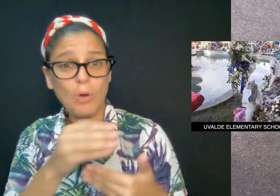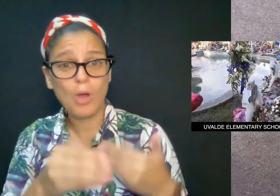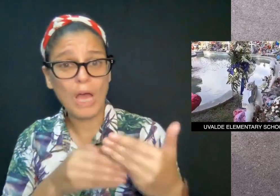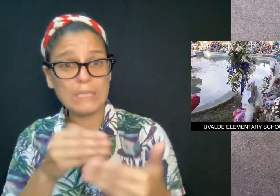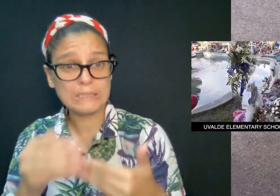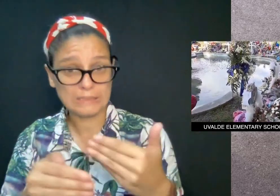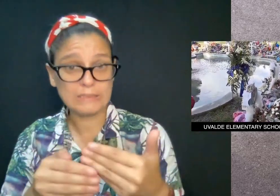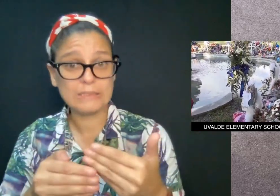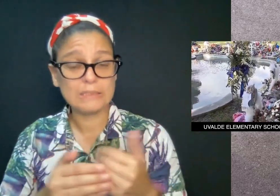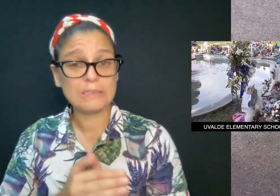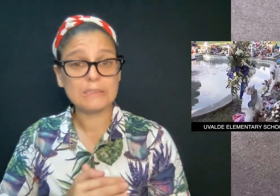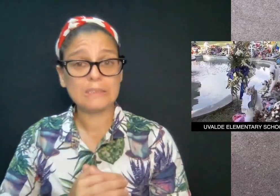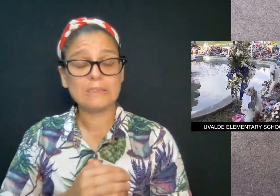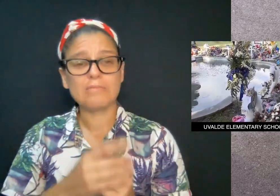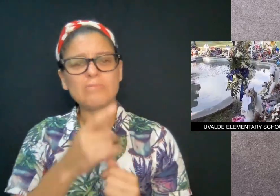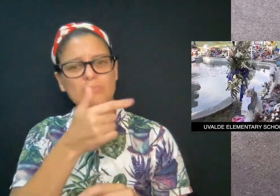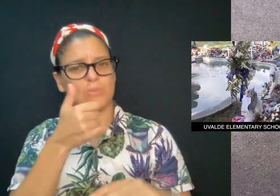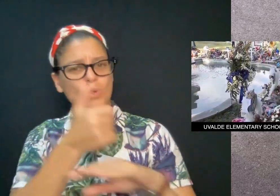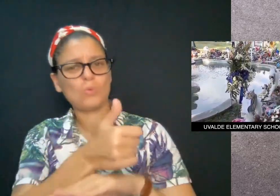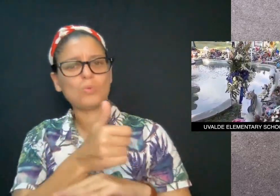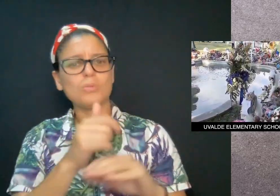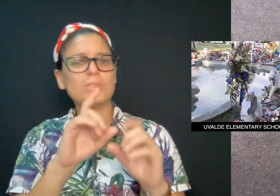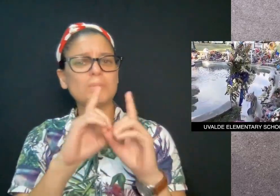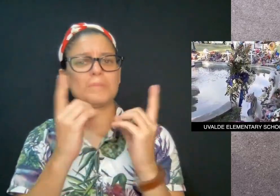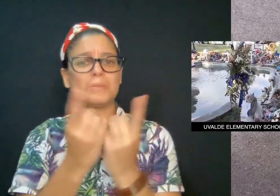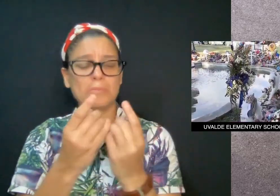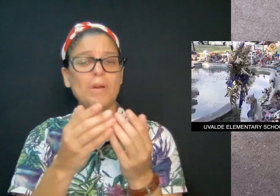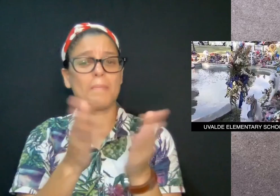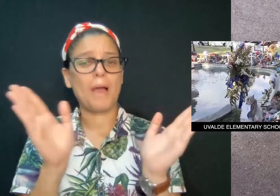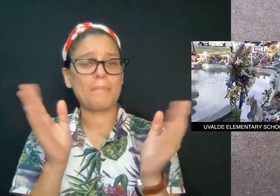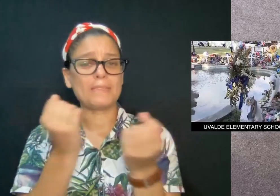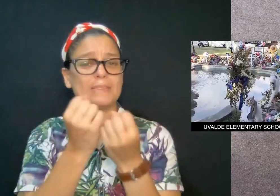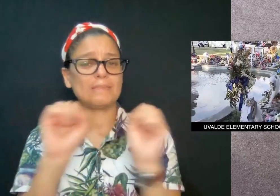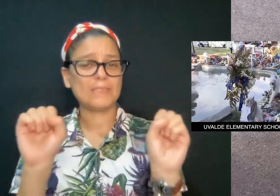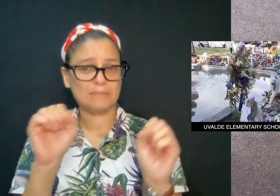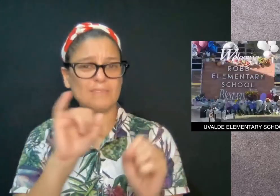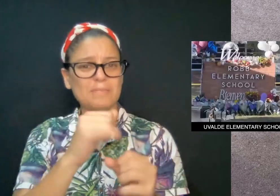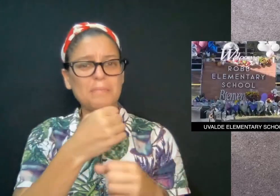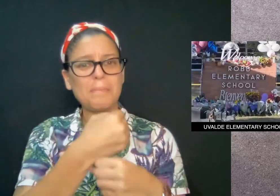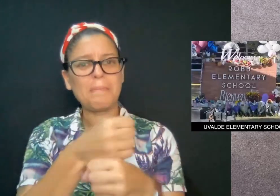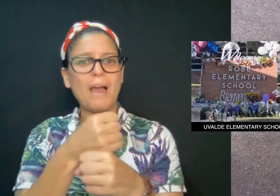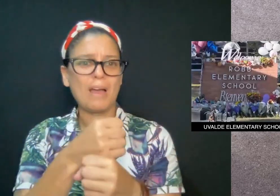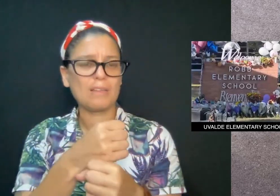He says he has not received any updates on how the investigation is progressing.